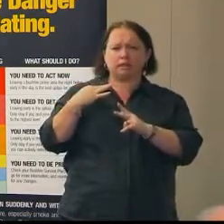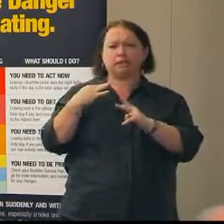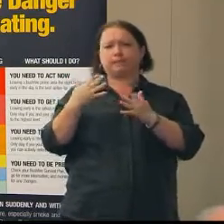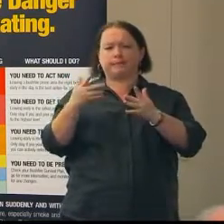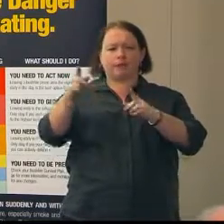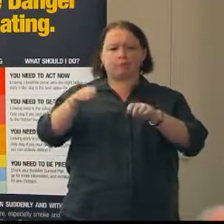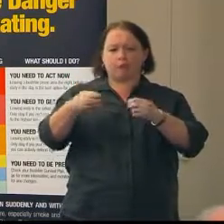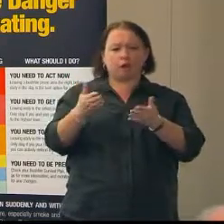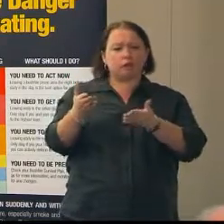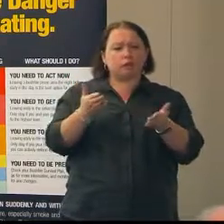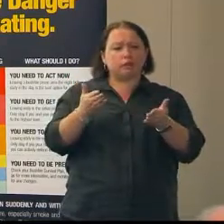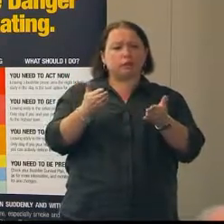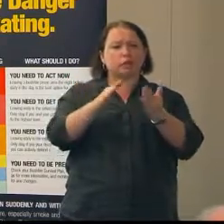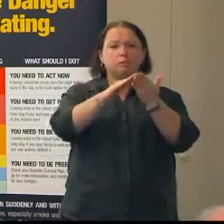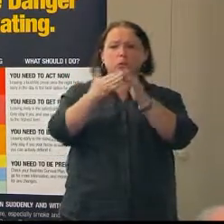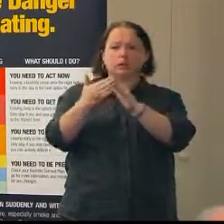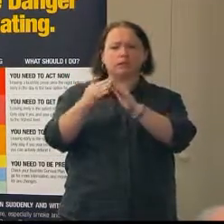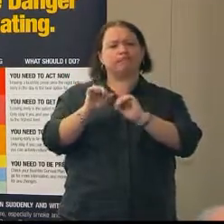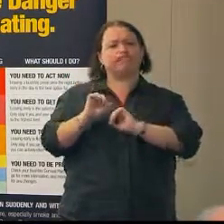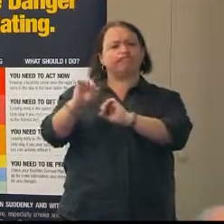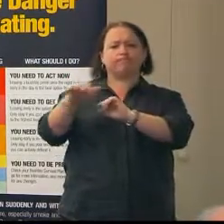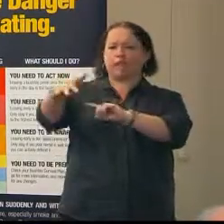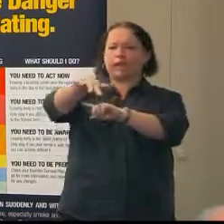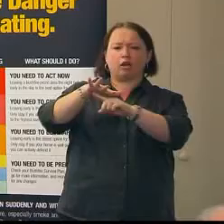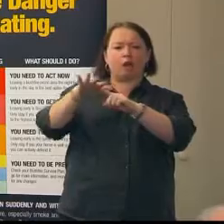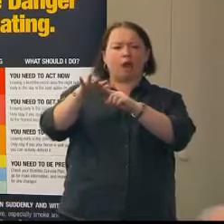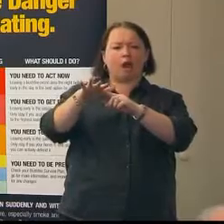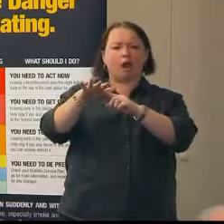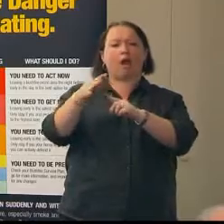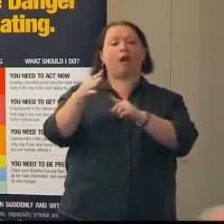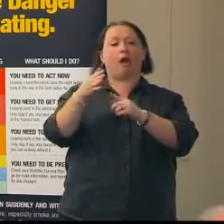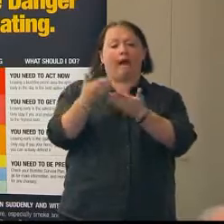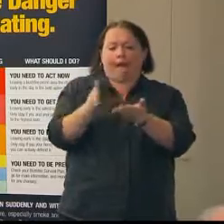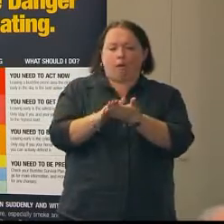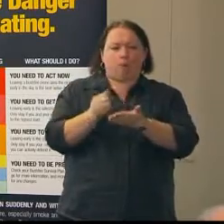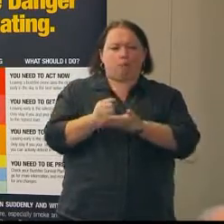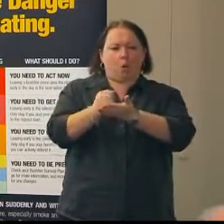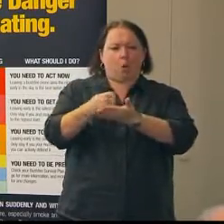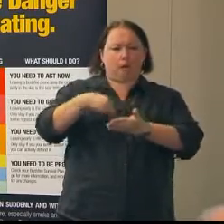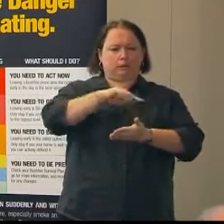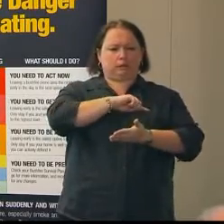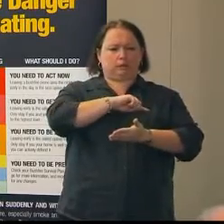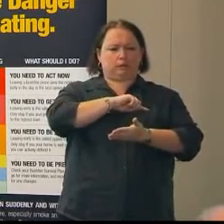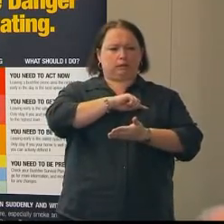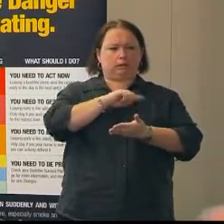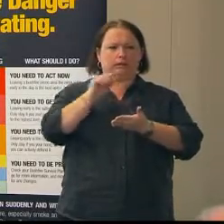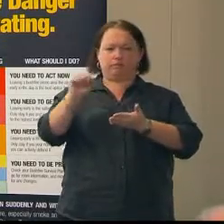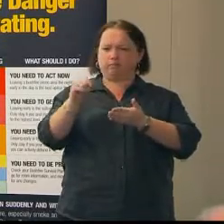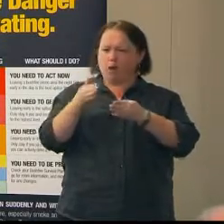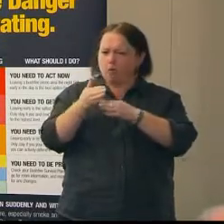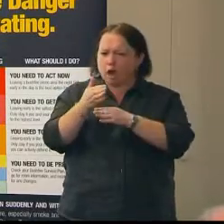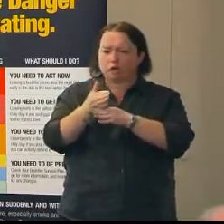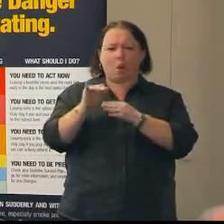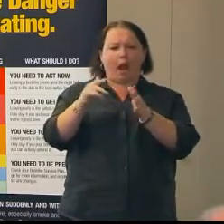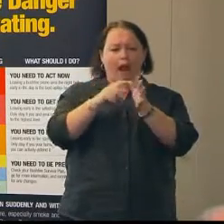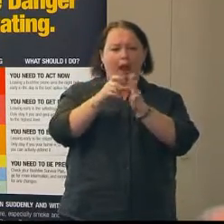provide their services to the community, their community, through supporting us in an operational support